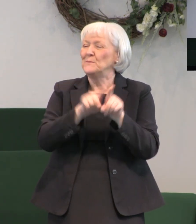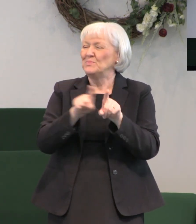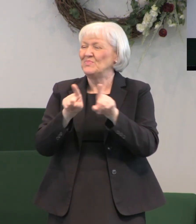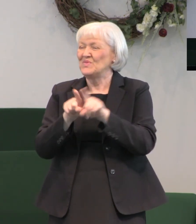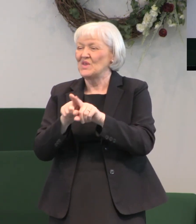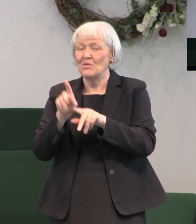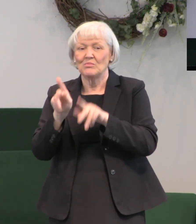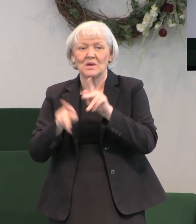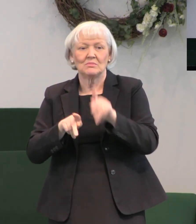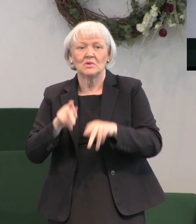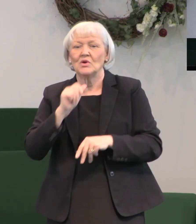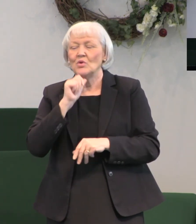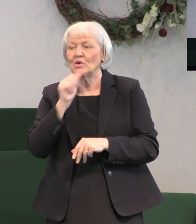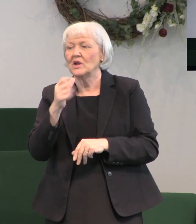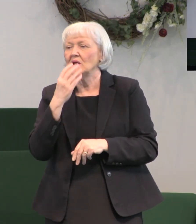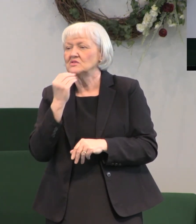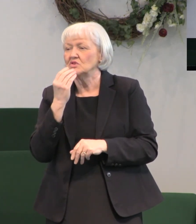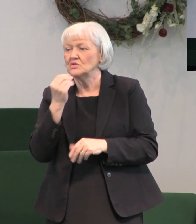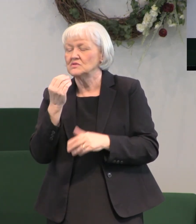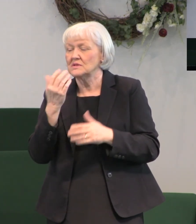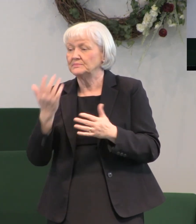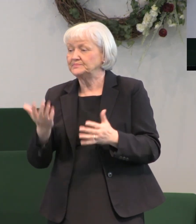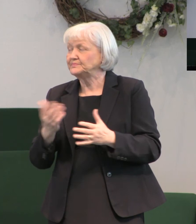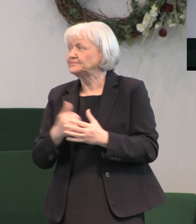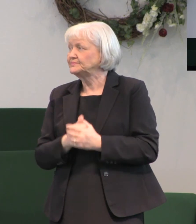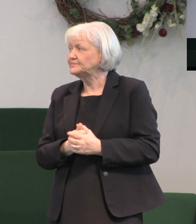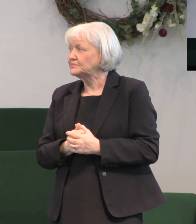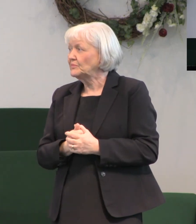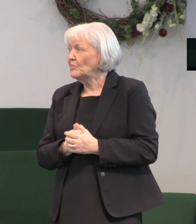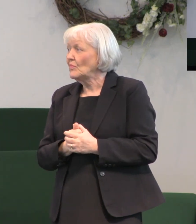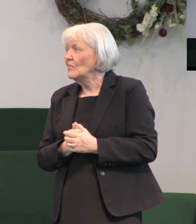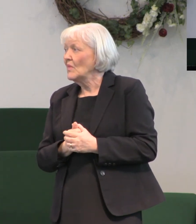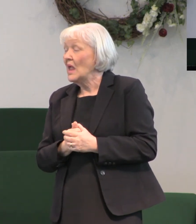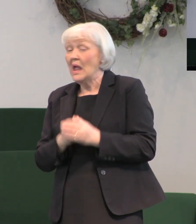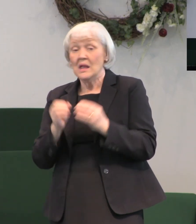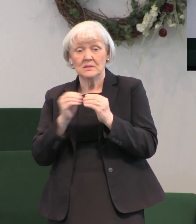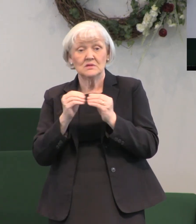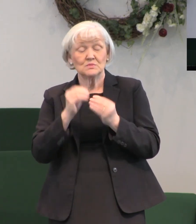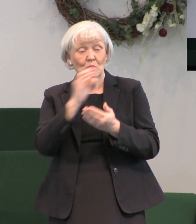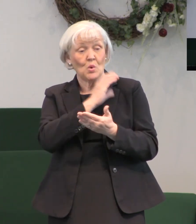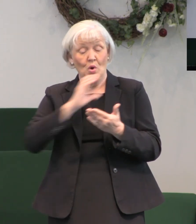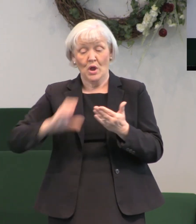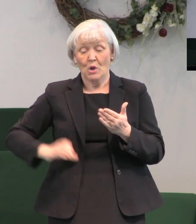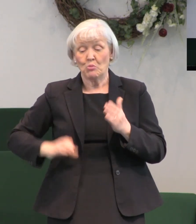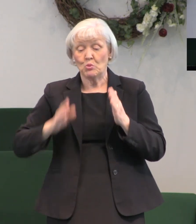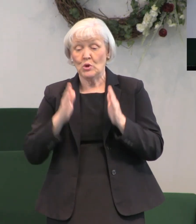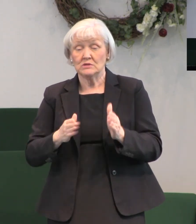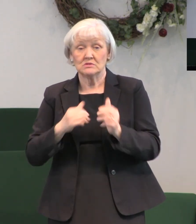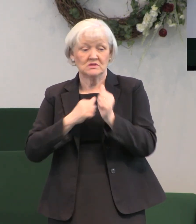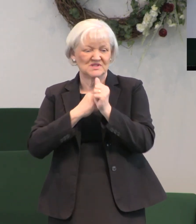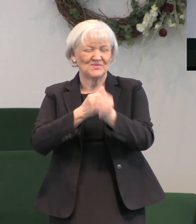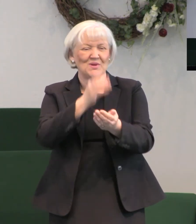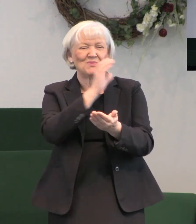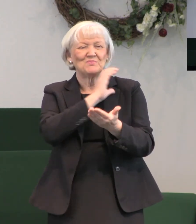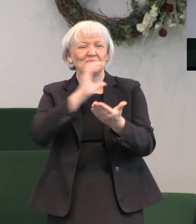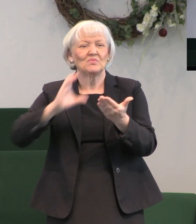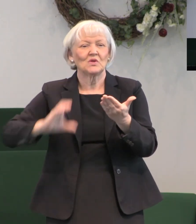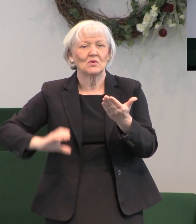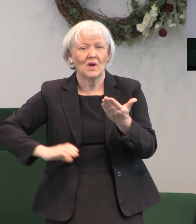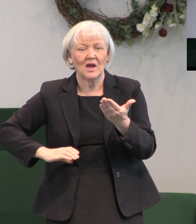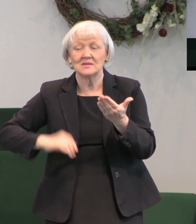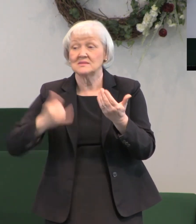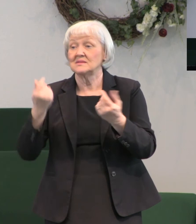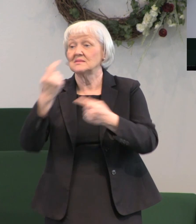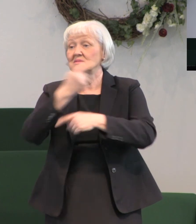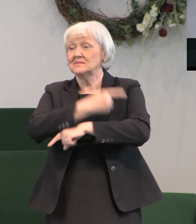people who are not Jews and matter of fact there's a lot more Christians a lot more followers of Christ in the world